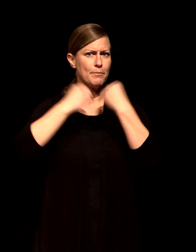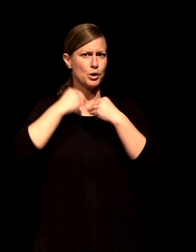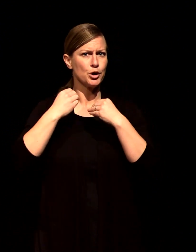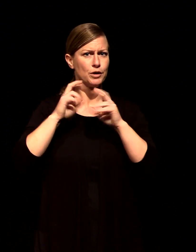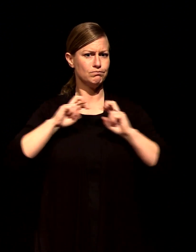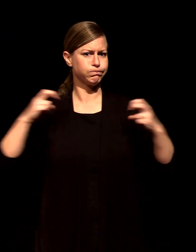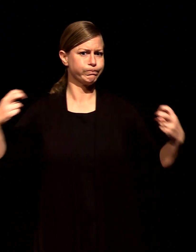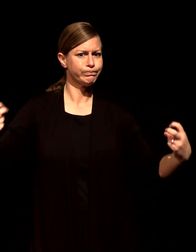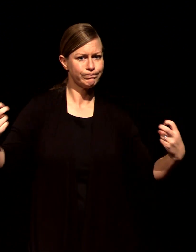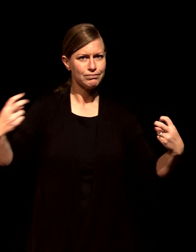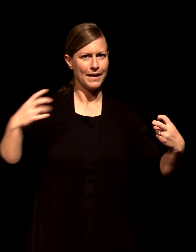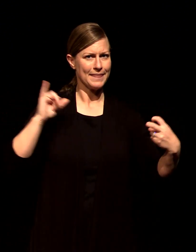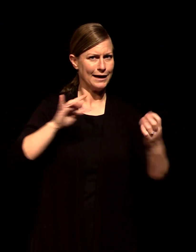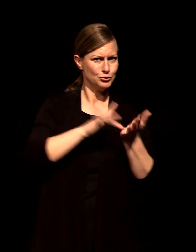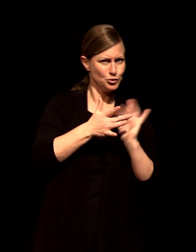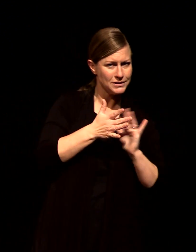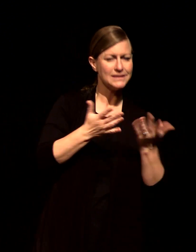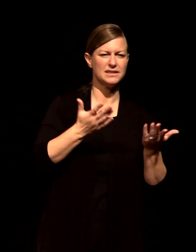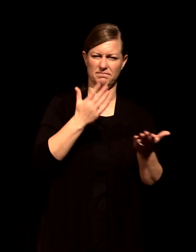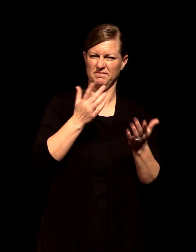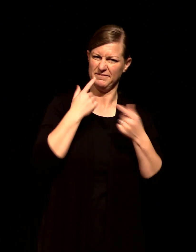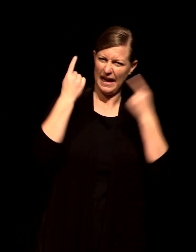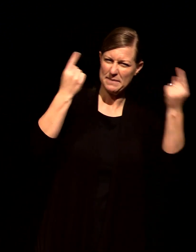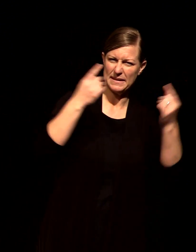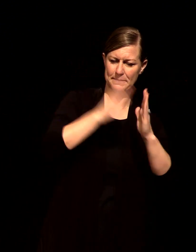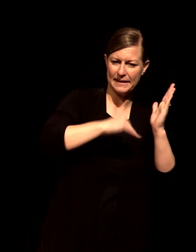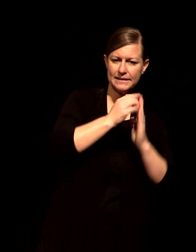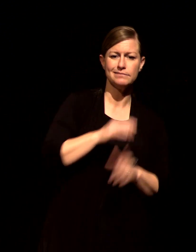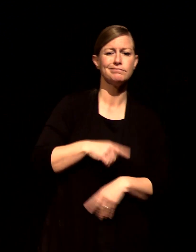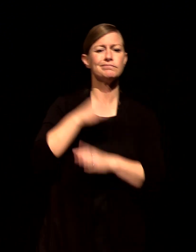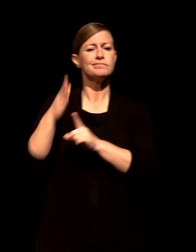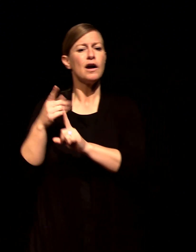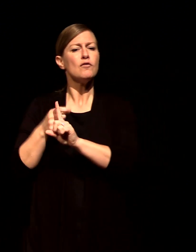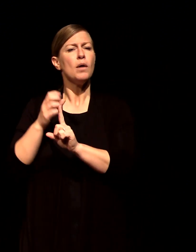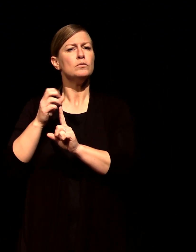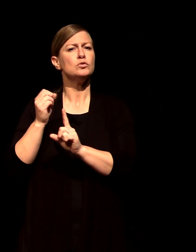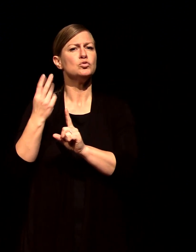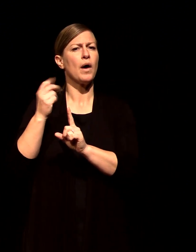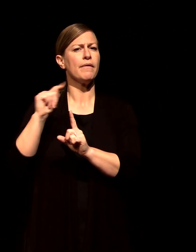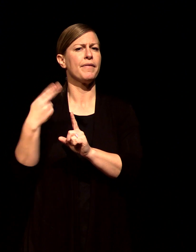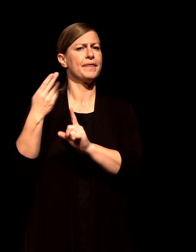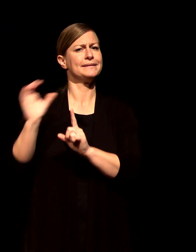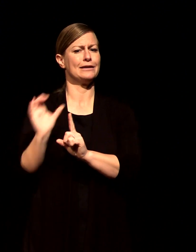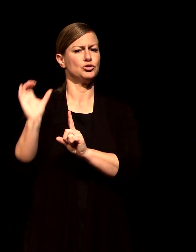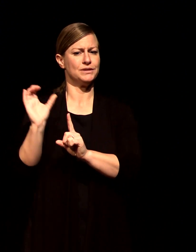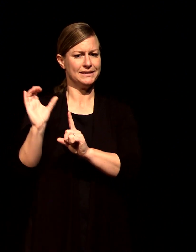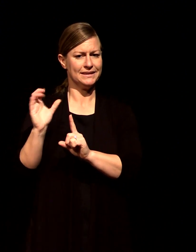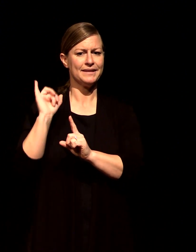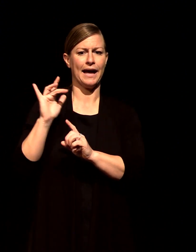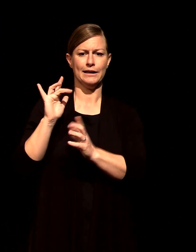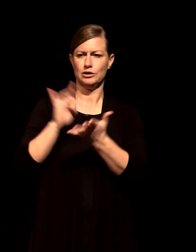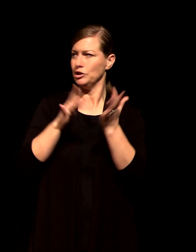here is is from a mosaic from the 12th century that's Jesus with a very serious looking stash and